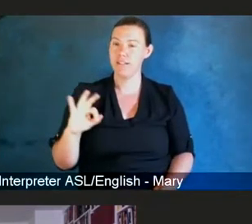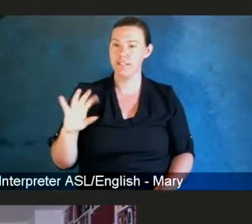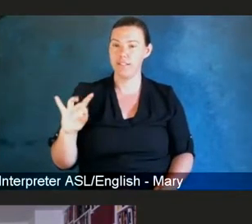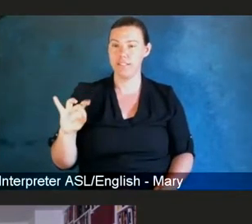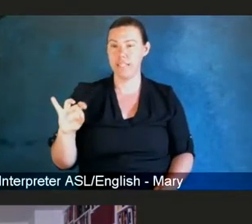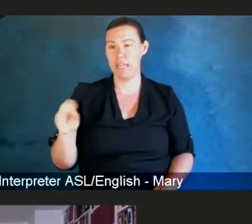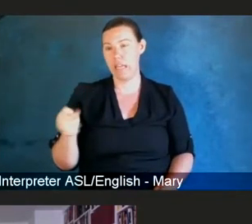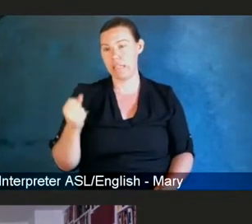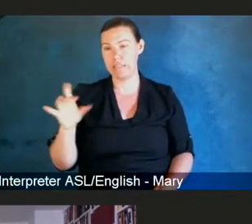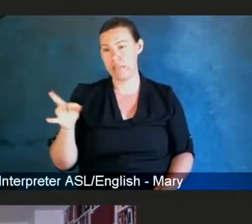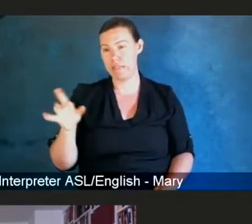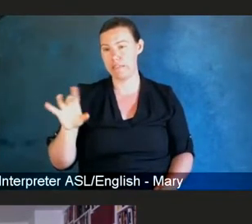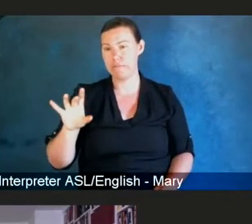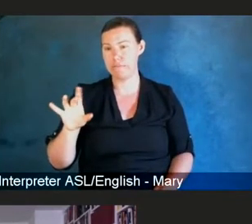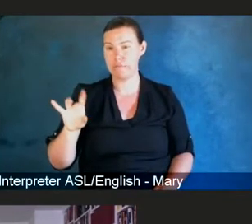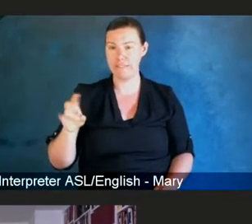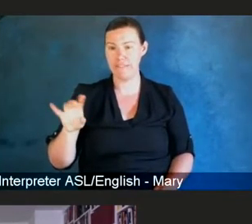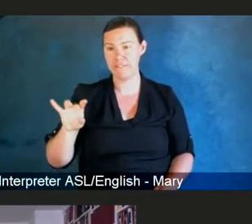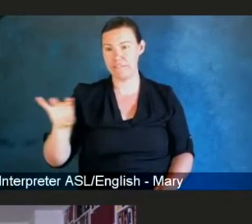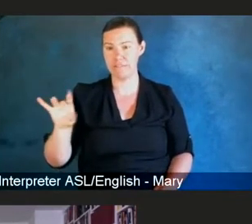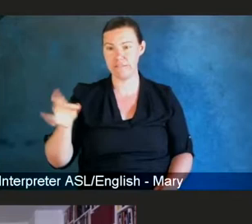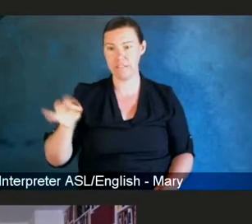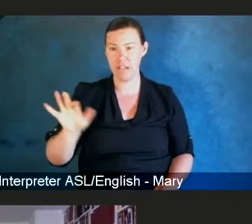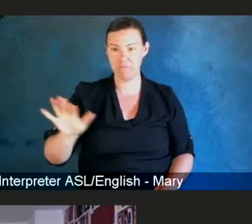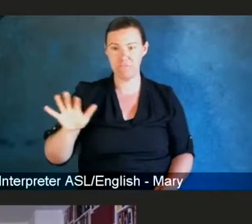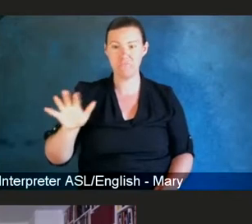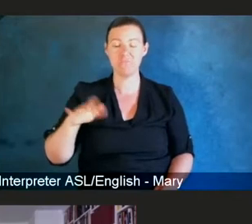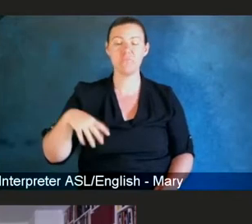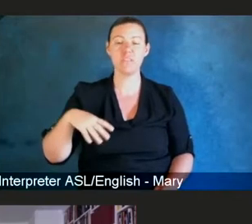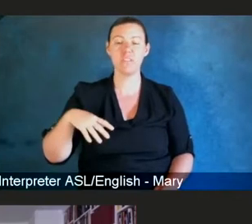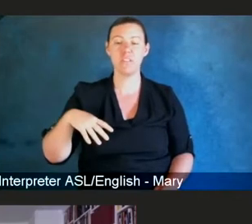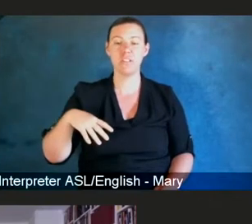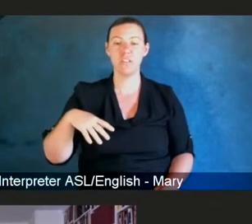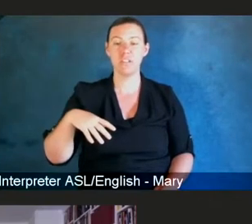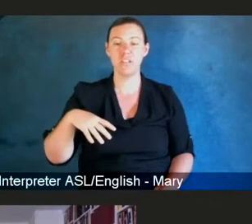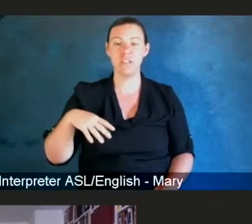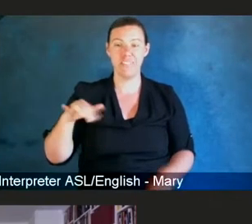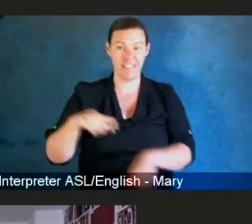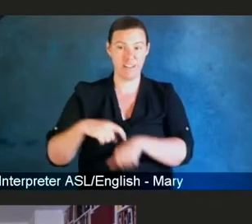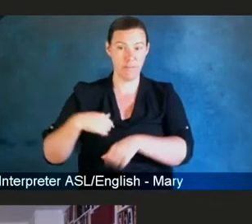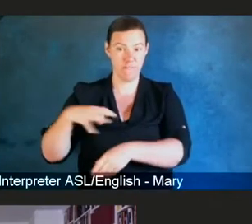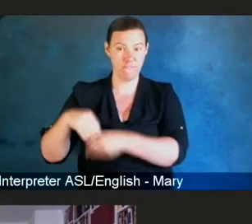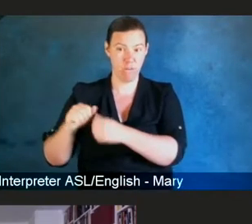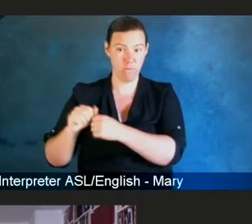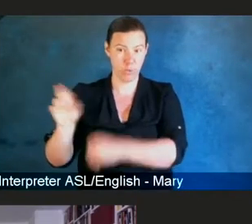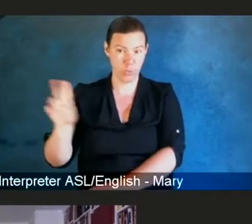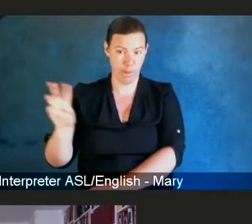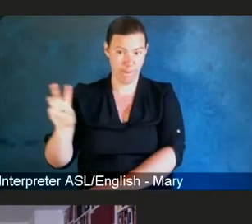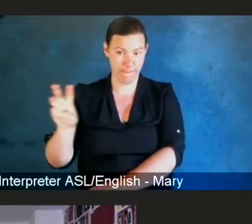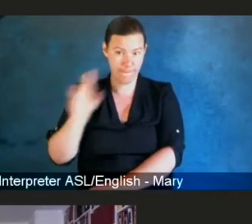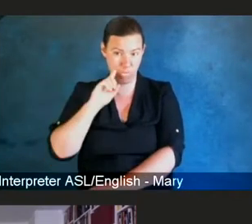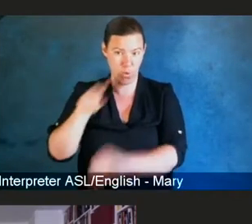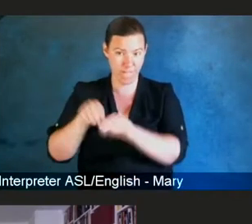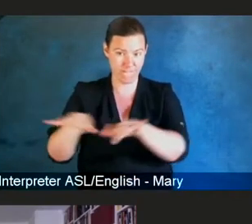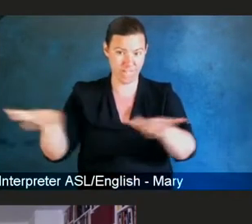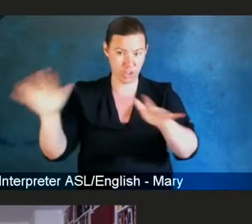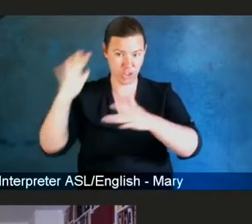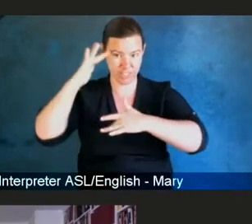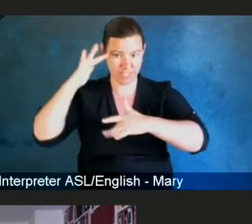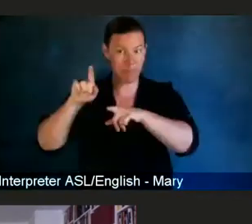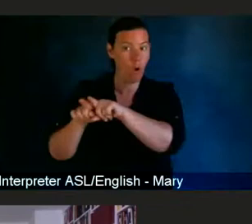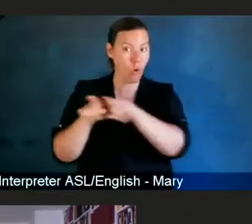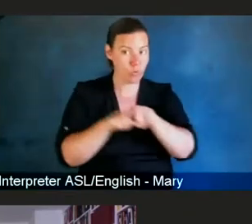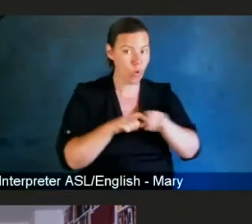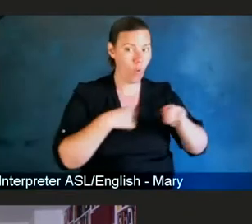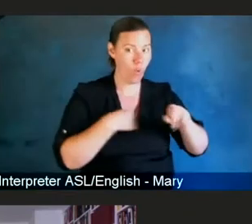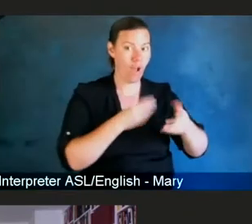as an academic infectious disease person, but I was also providing infectious diseases consultation to the bone marrow